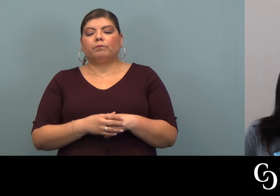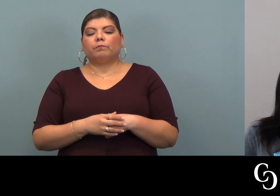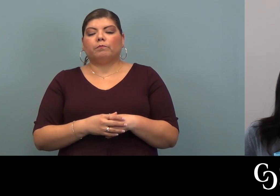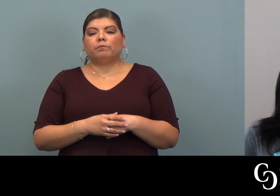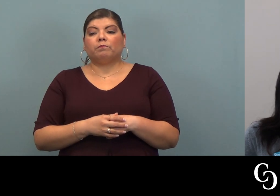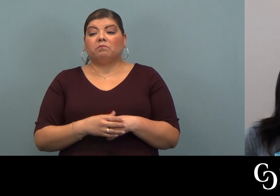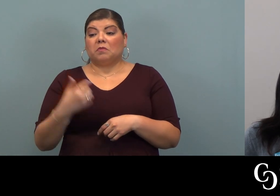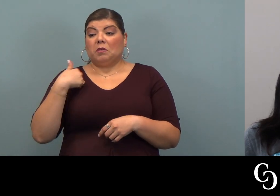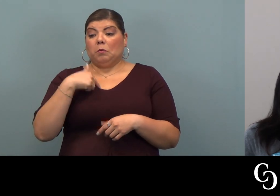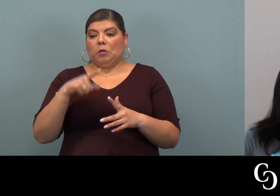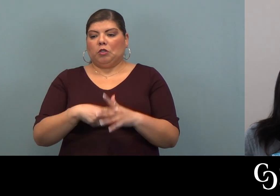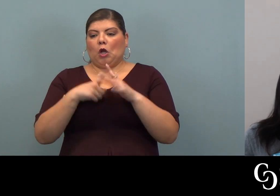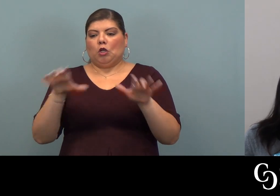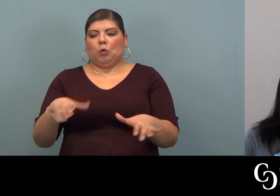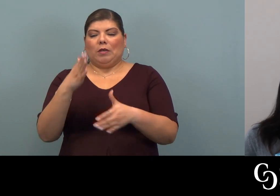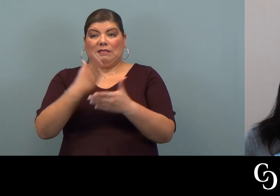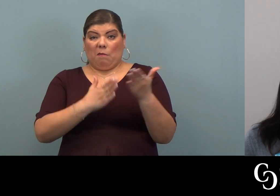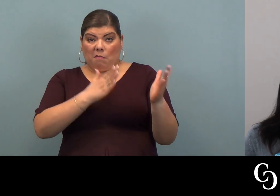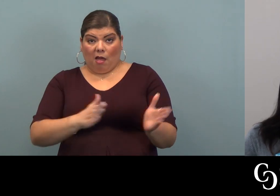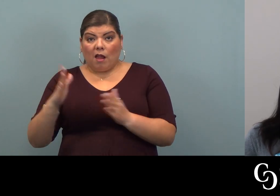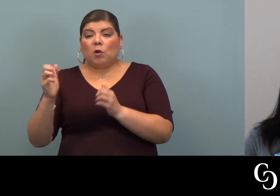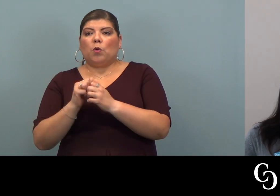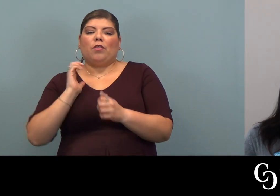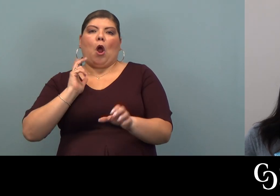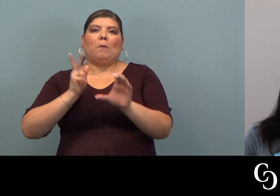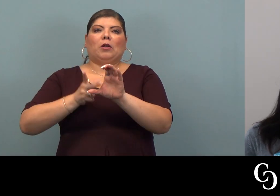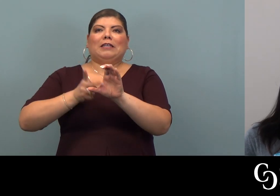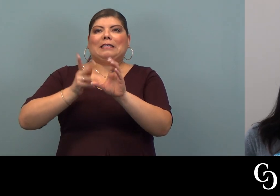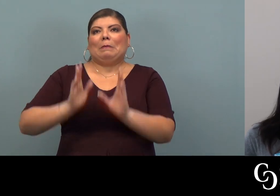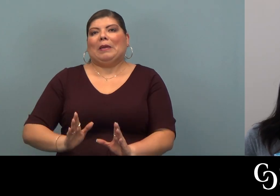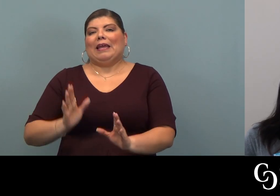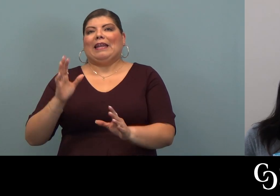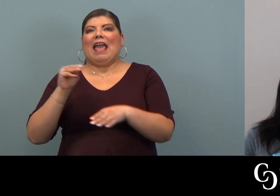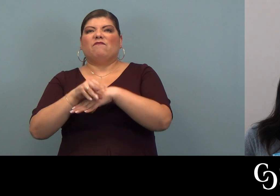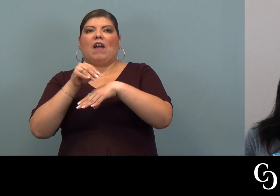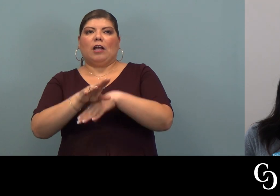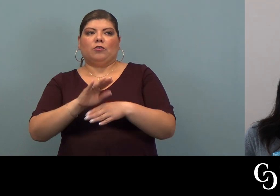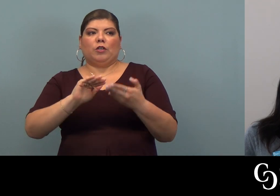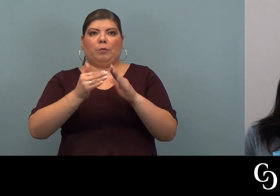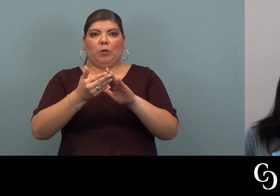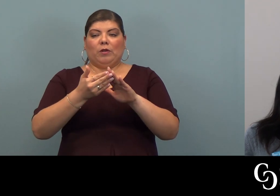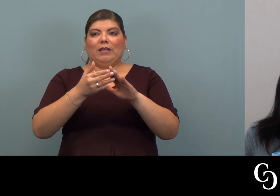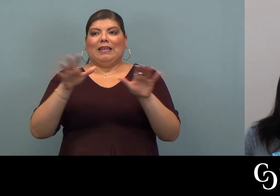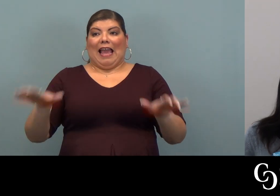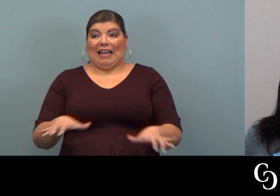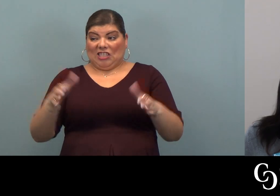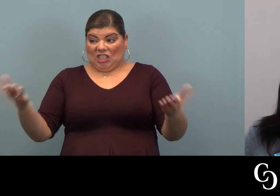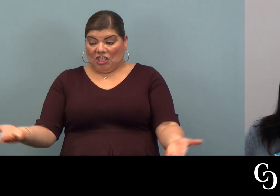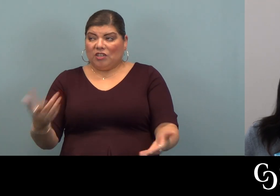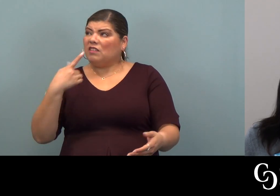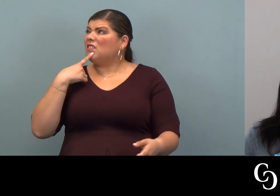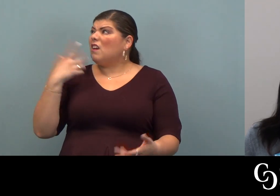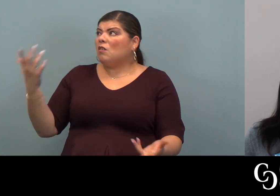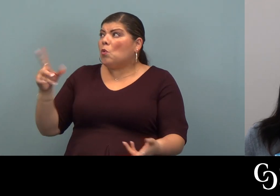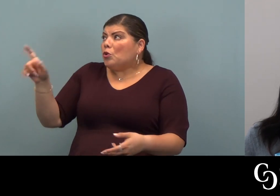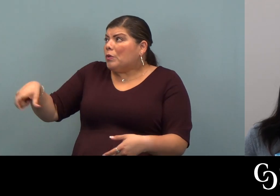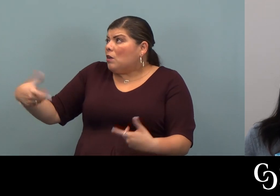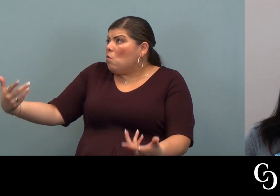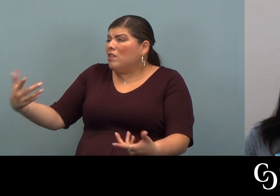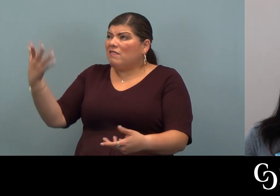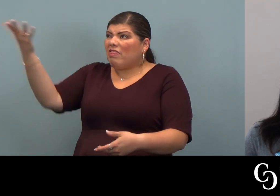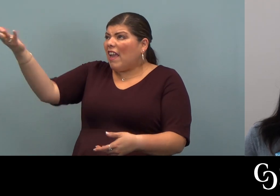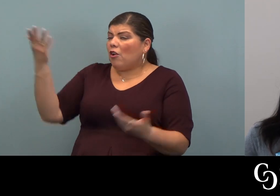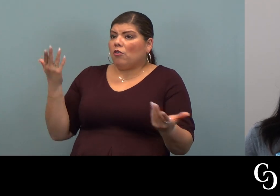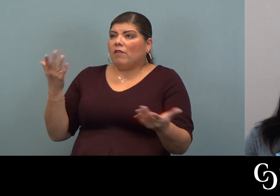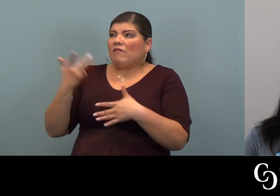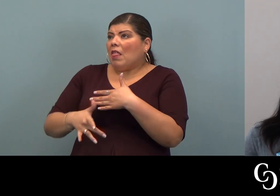So we started doing some planning with our participant advisory council here at Community Action and just started saying, like, what do you need? What's